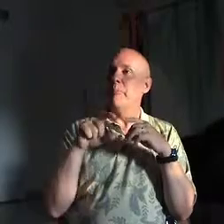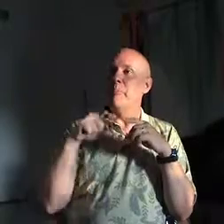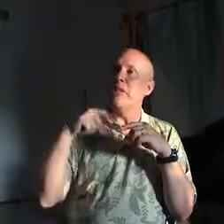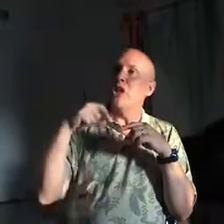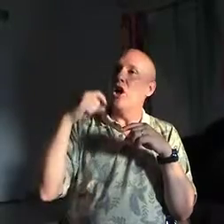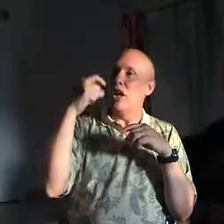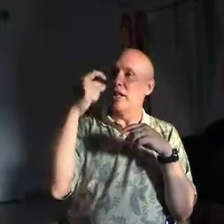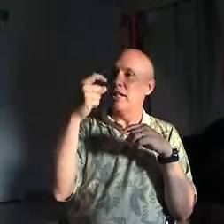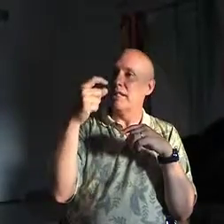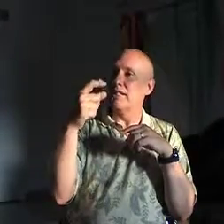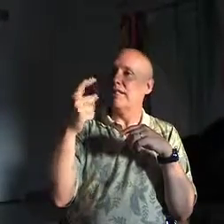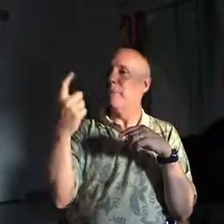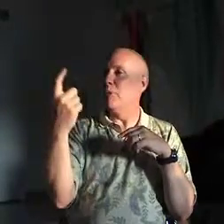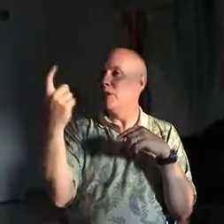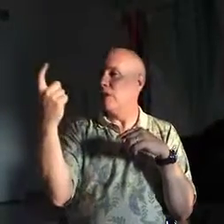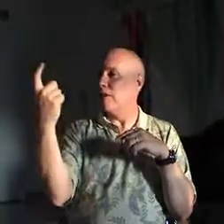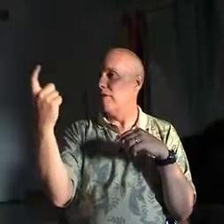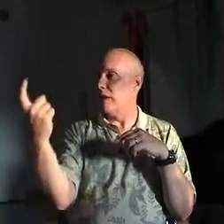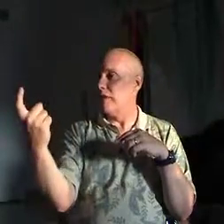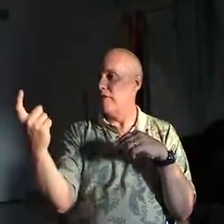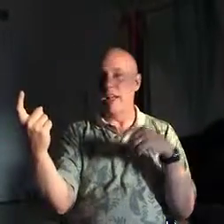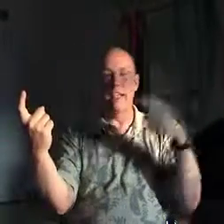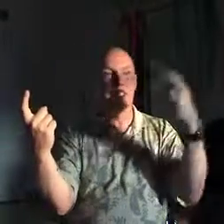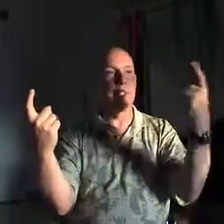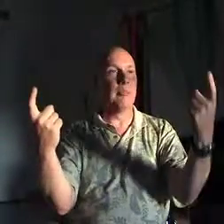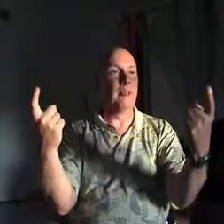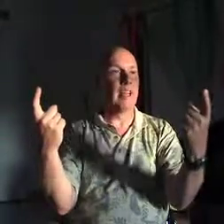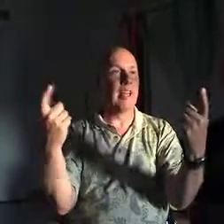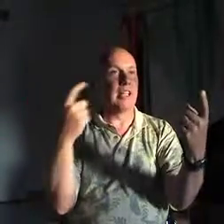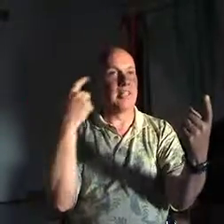beyond symbols of love and symbols of hate.